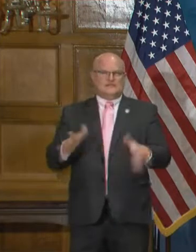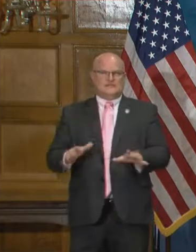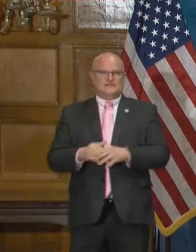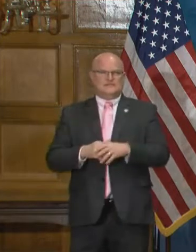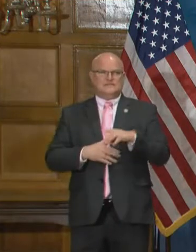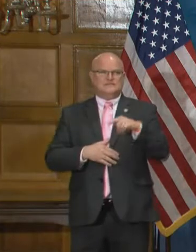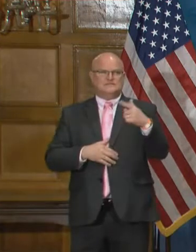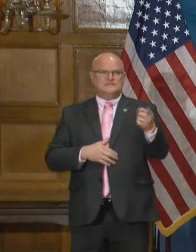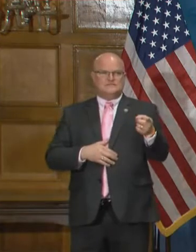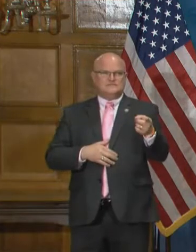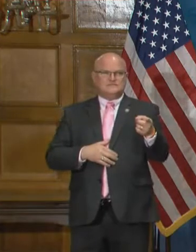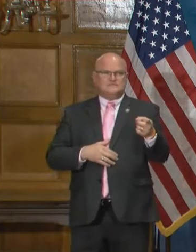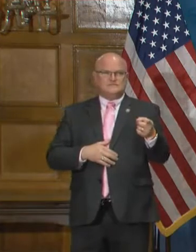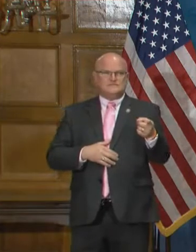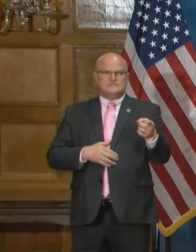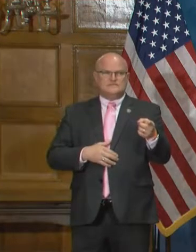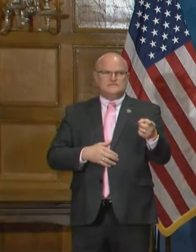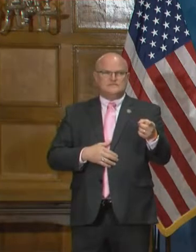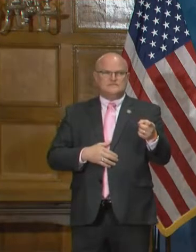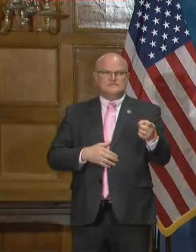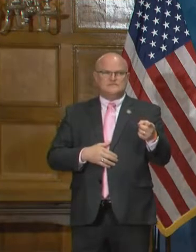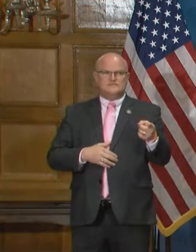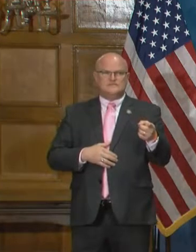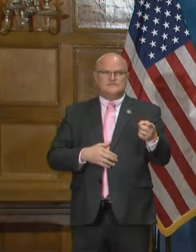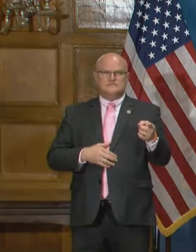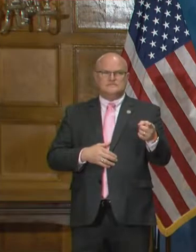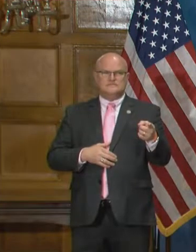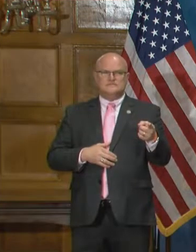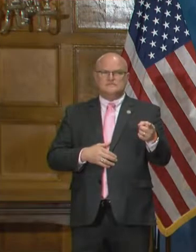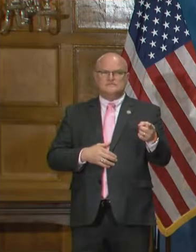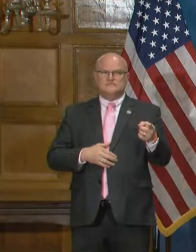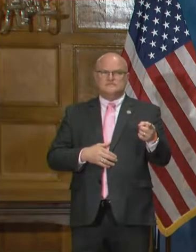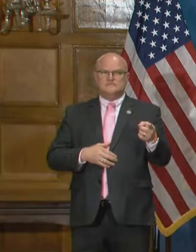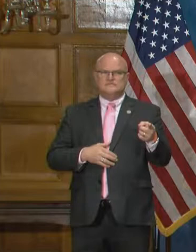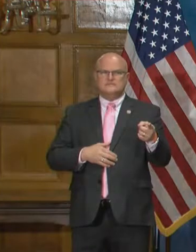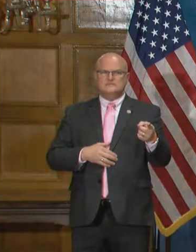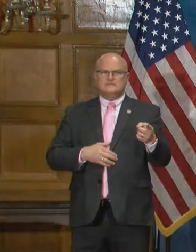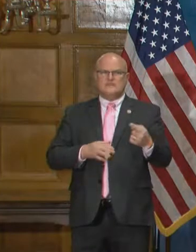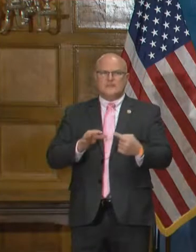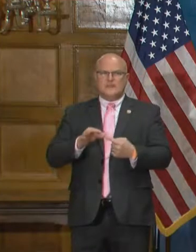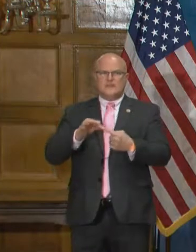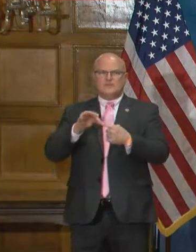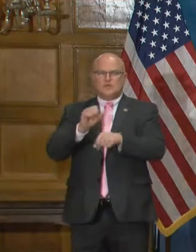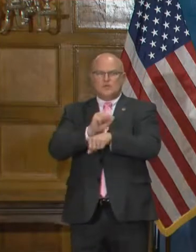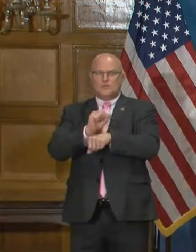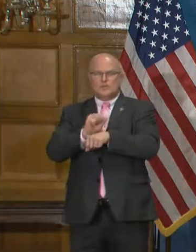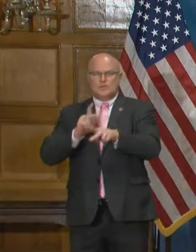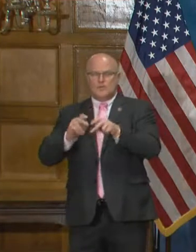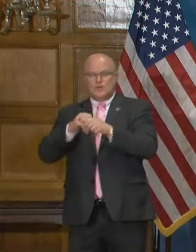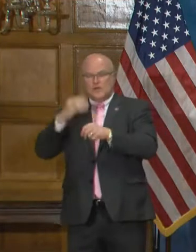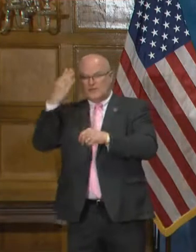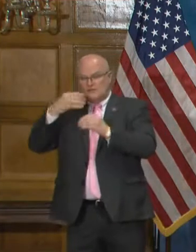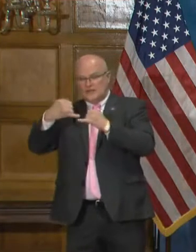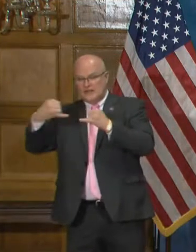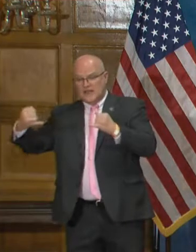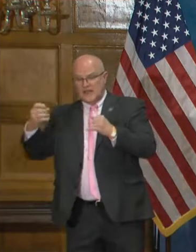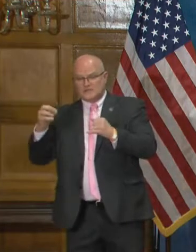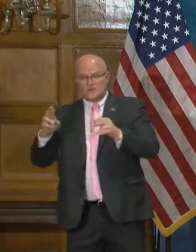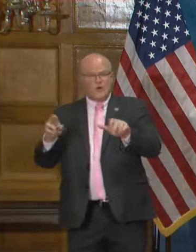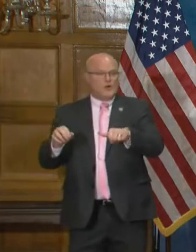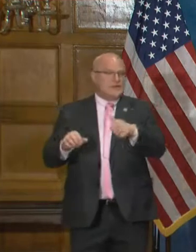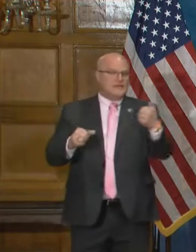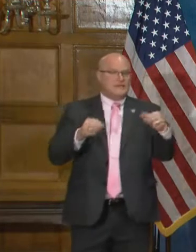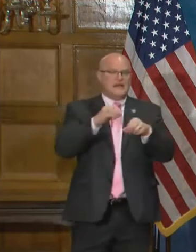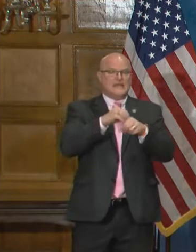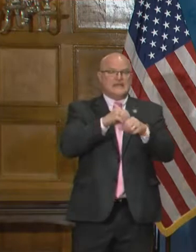Is it only certain types of people who work in that industry like to actually work on the front lines or is it just anybody anybody who